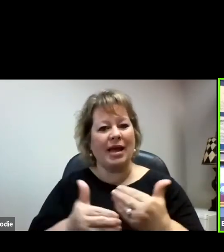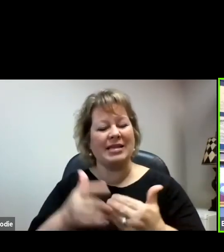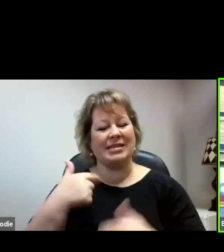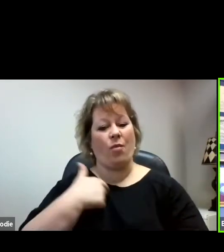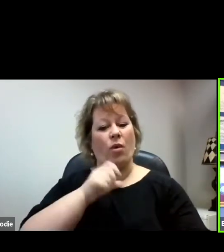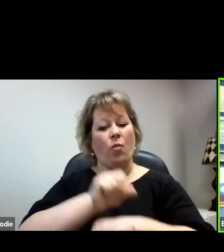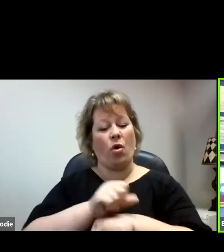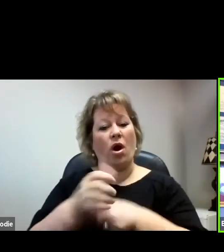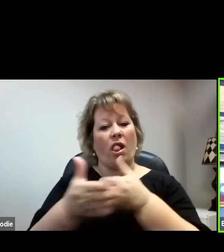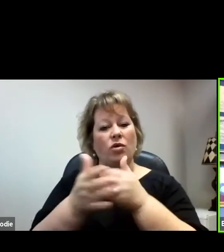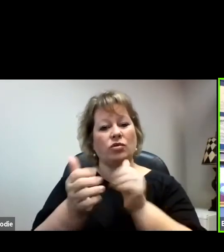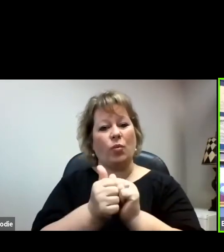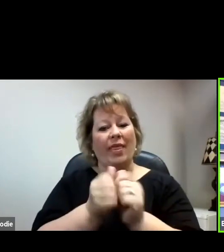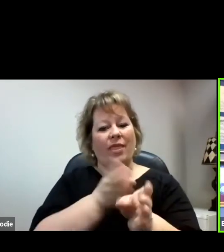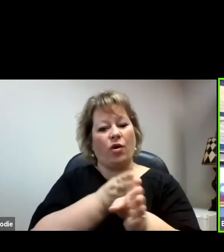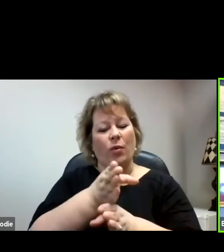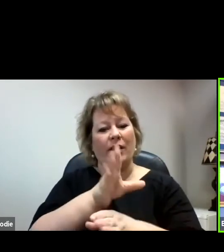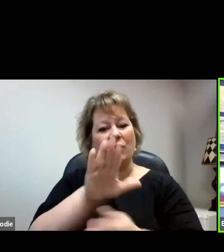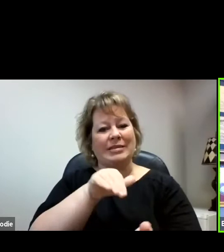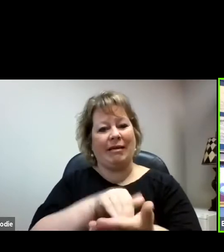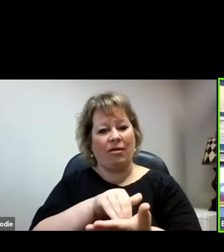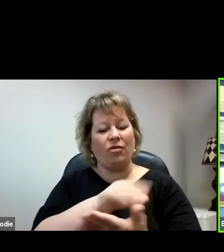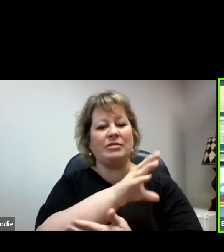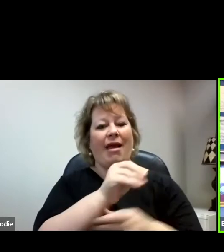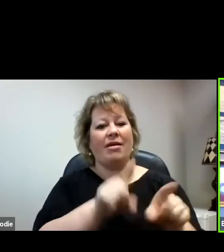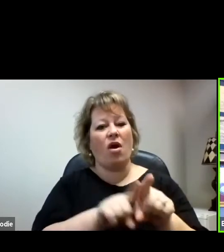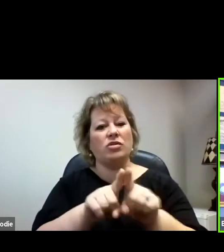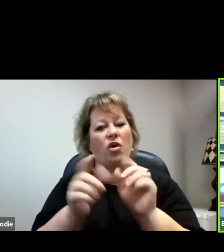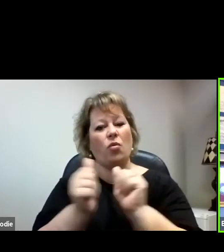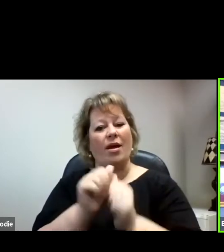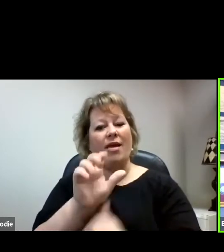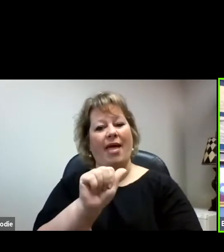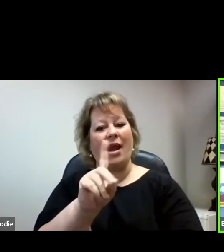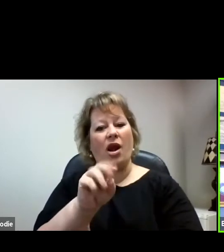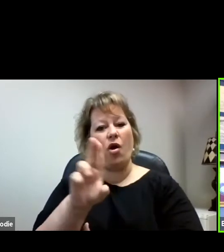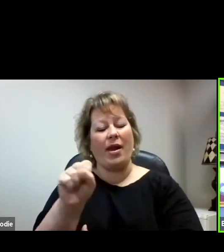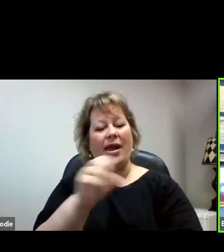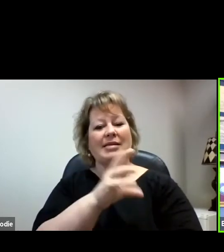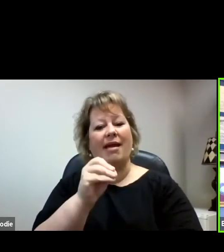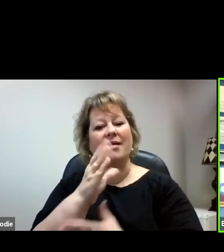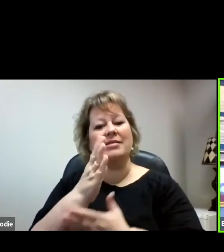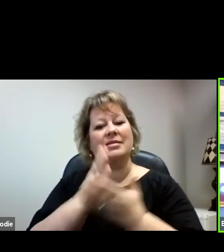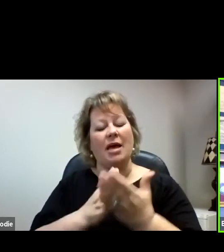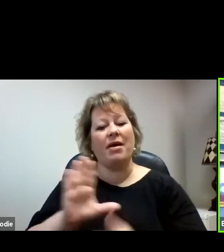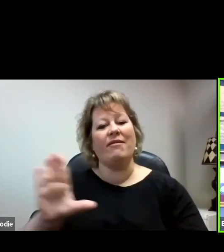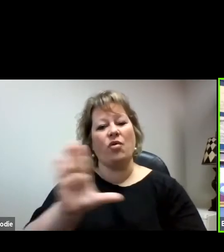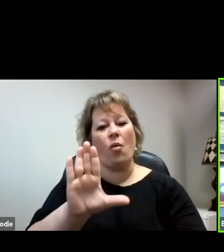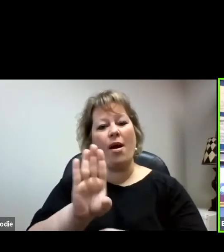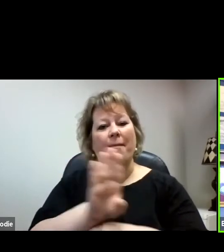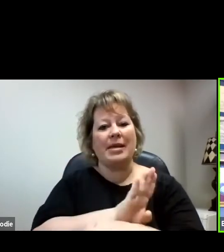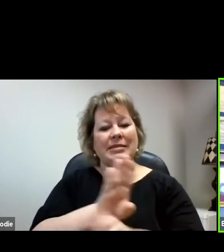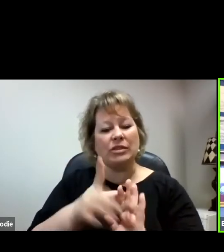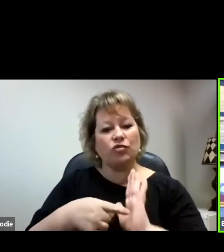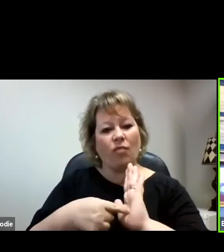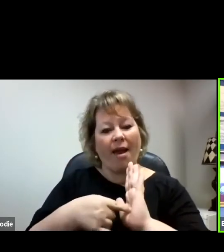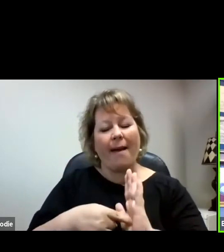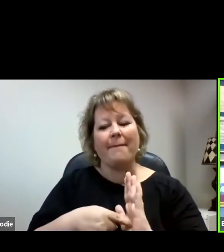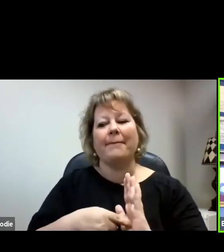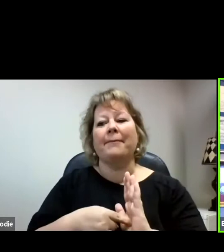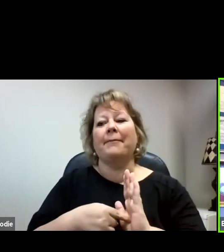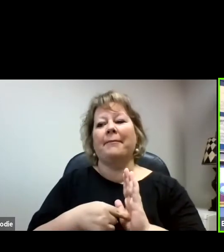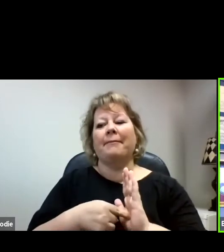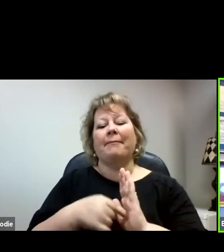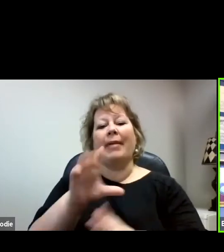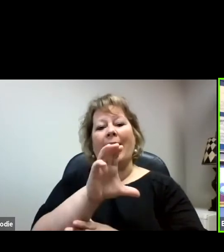with ADRS and some of your business reps and your case managers across the state when we're